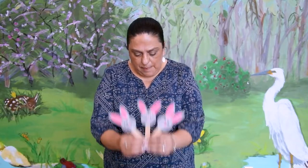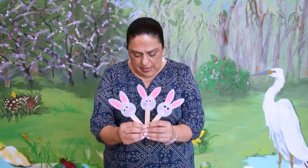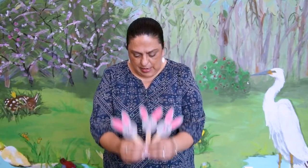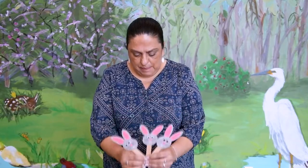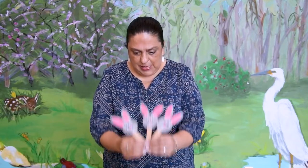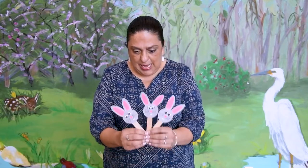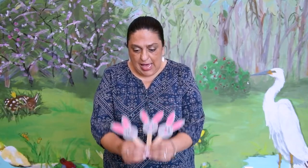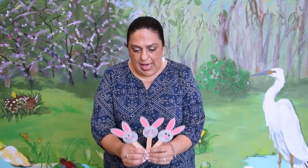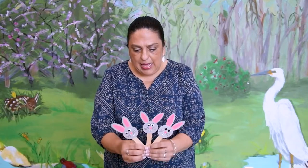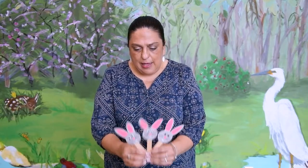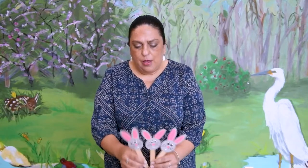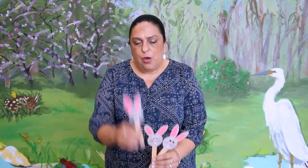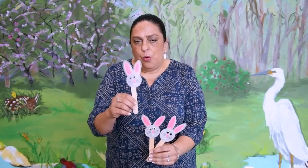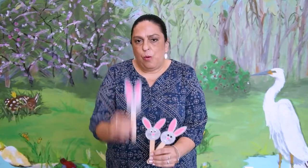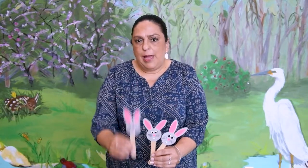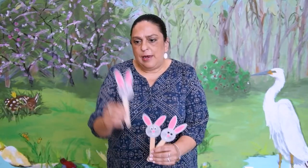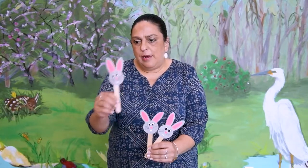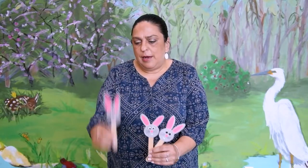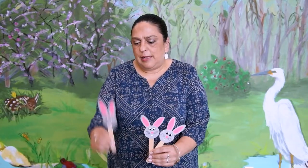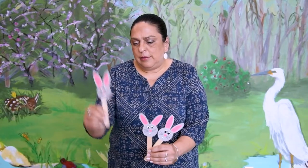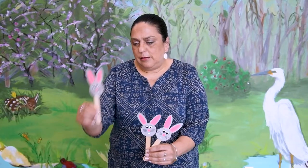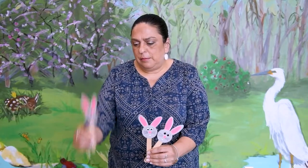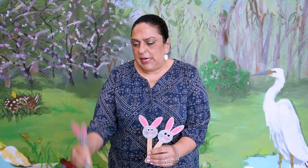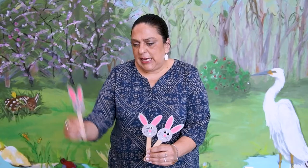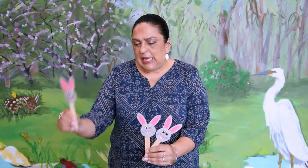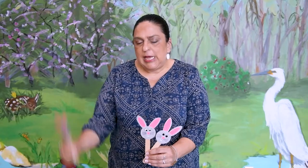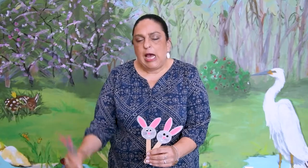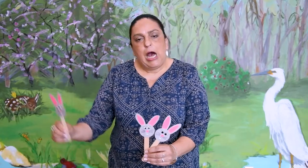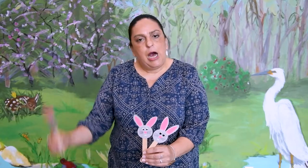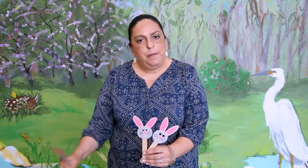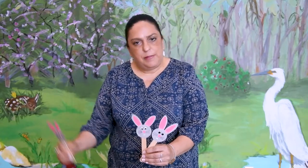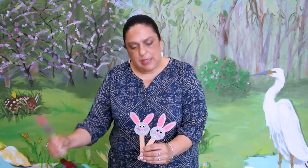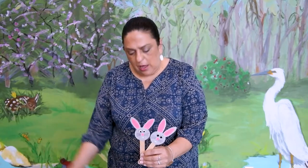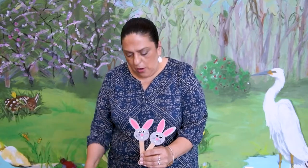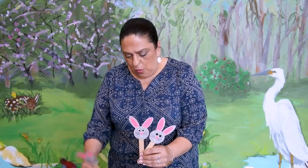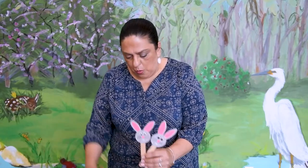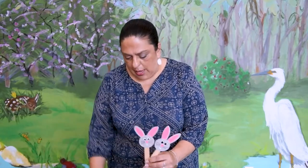and hippity hey. One little bunny hopped away.